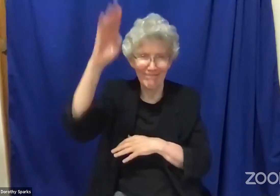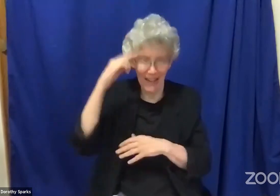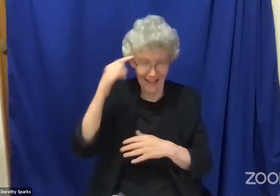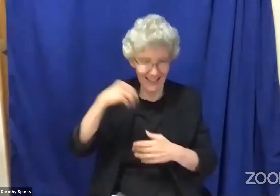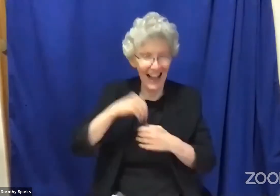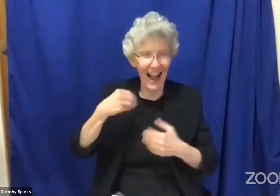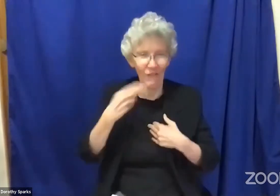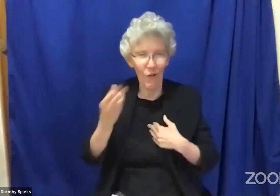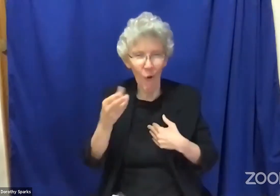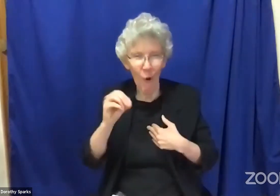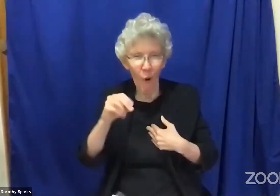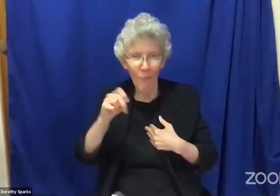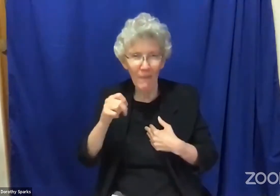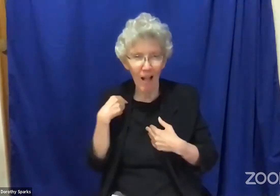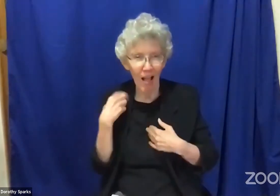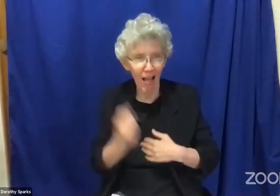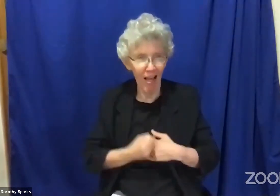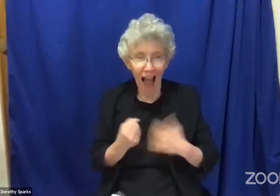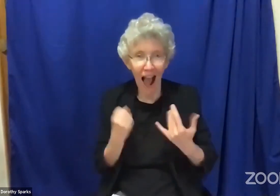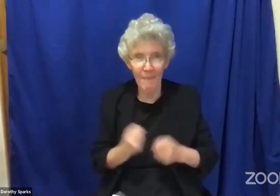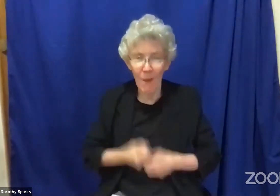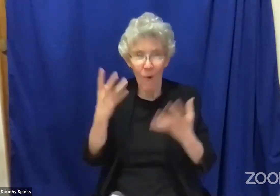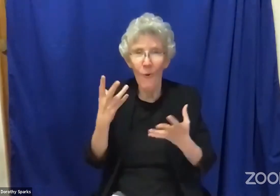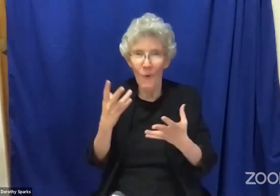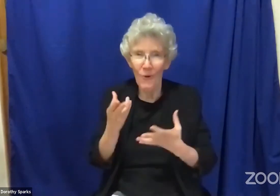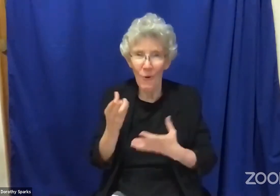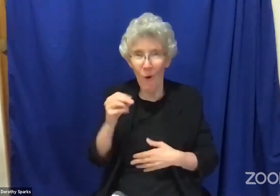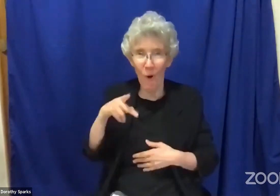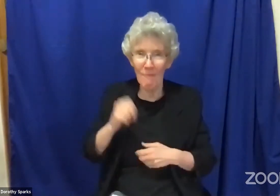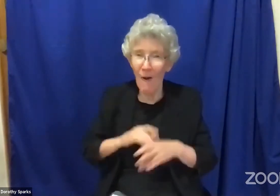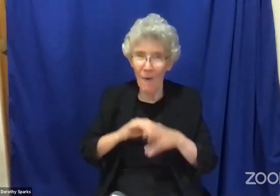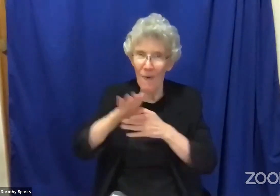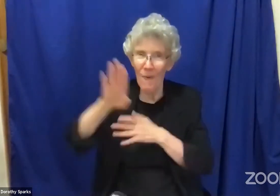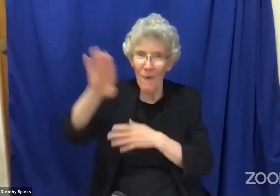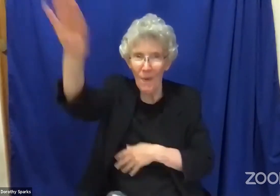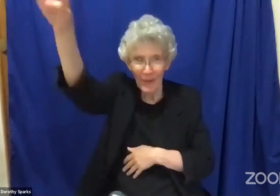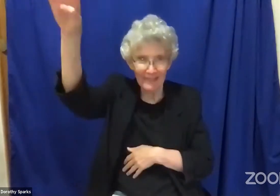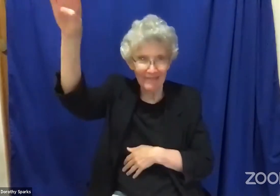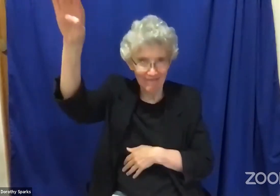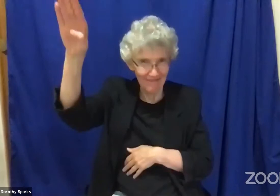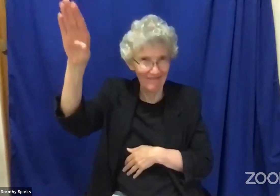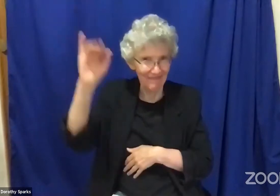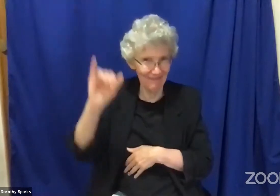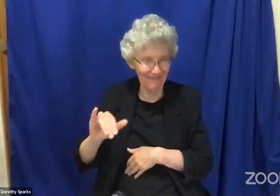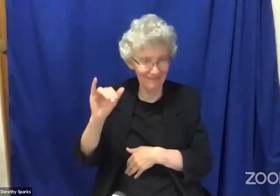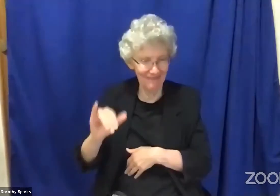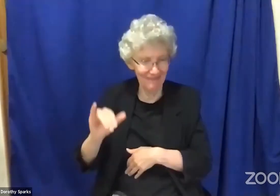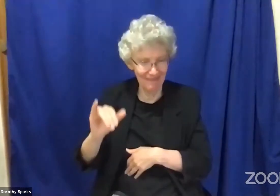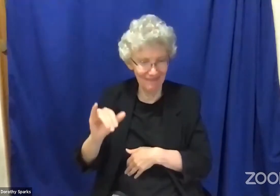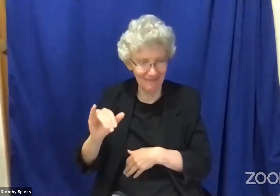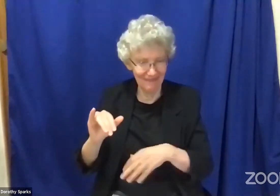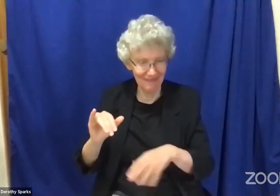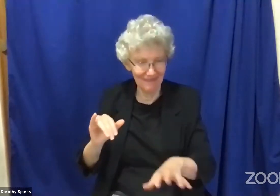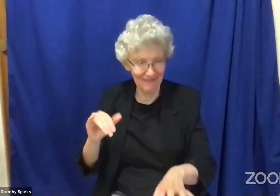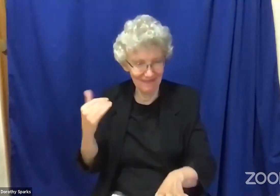their community began to soar and deaf people began to feel that they had a legitimate